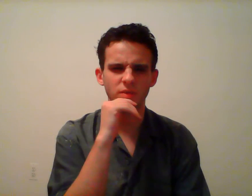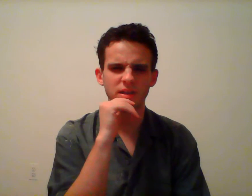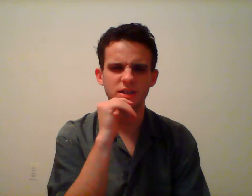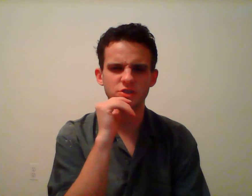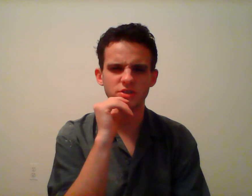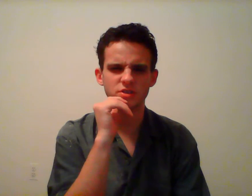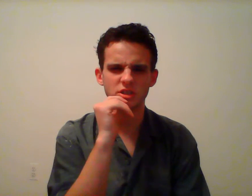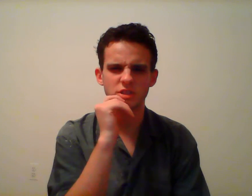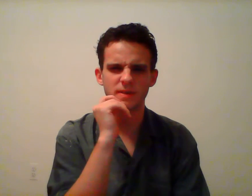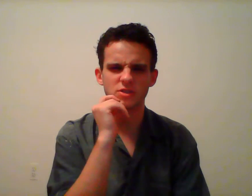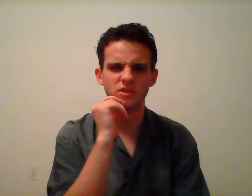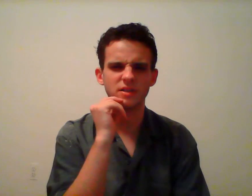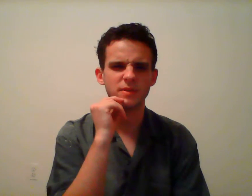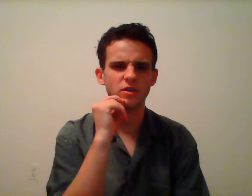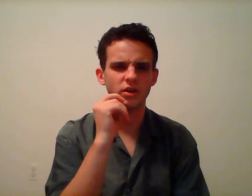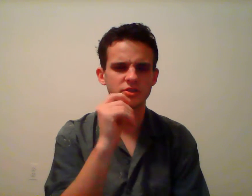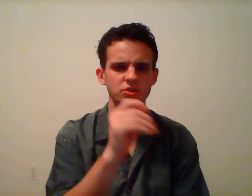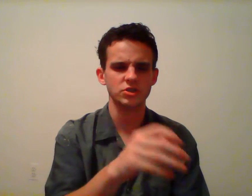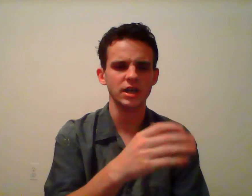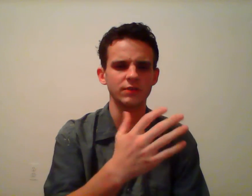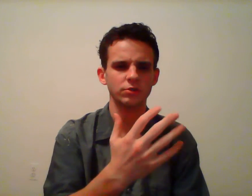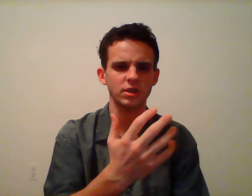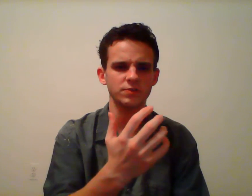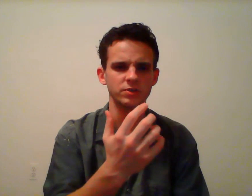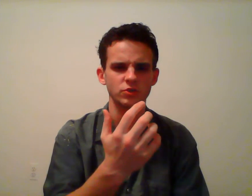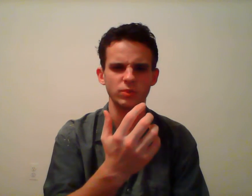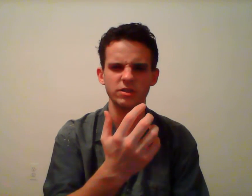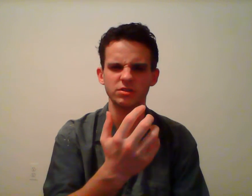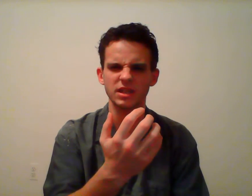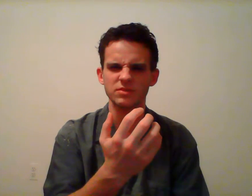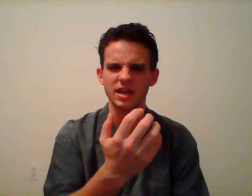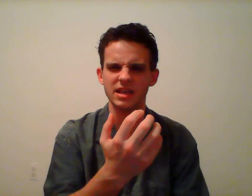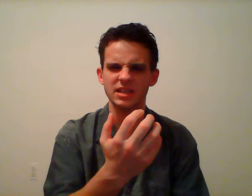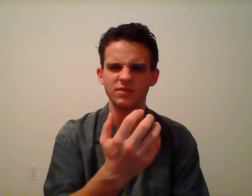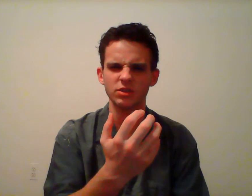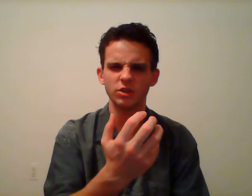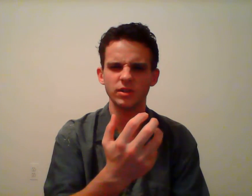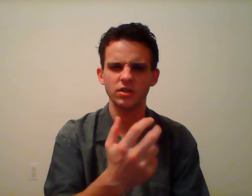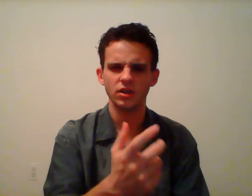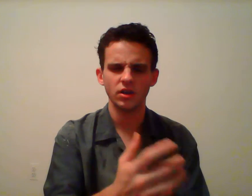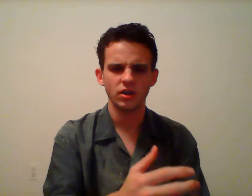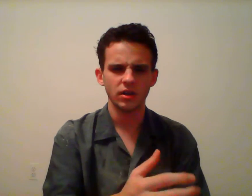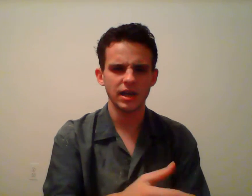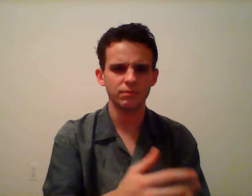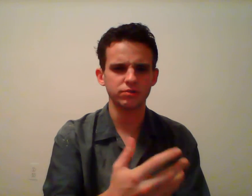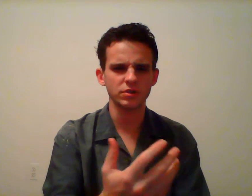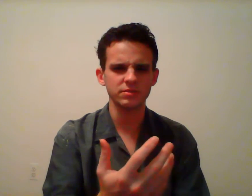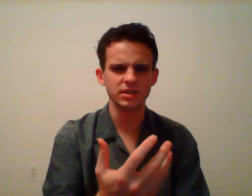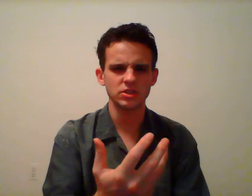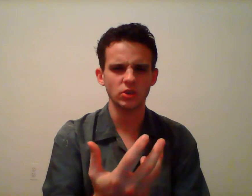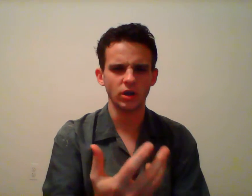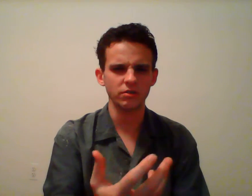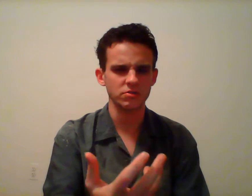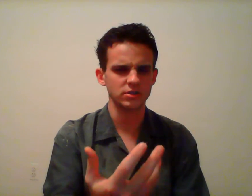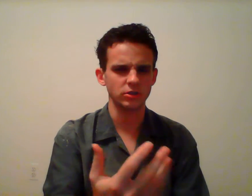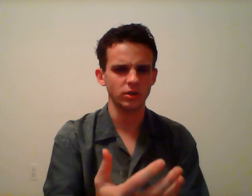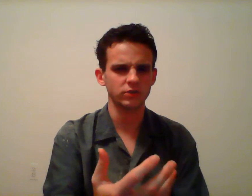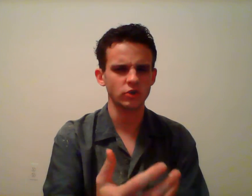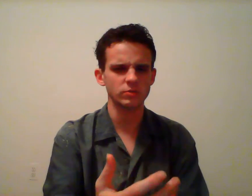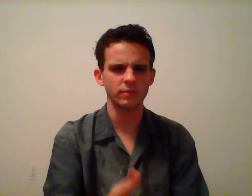eliminations, especially because it's just kind of a crutch versus weaker teams at any given tournament. And pro teams can still argue that as long as First